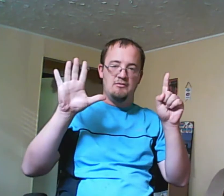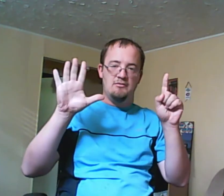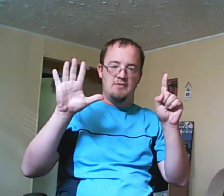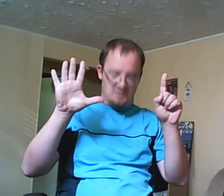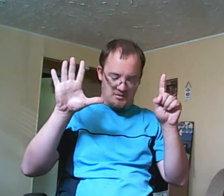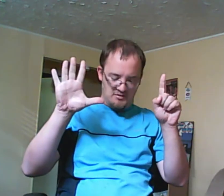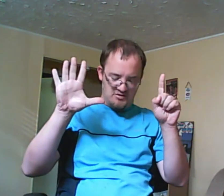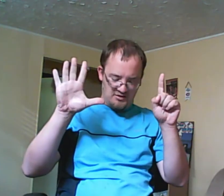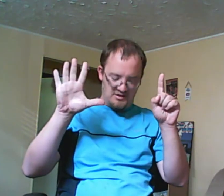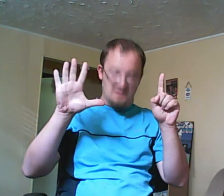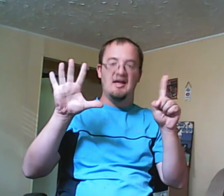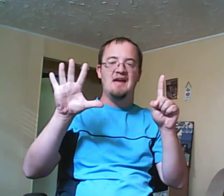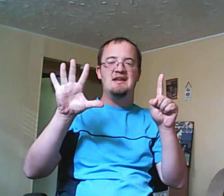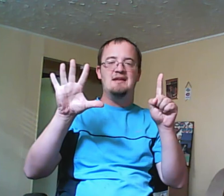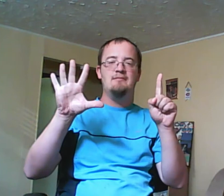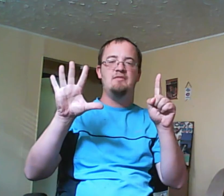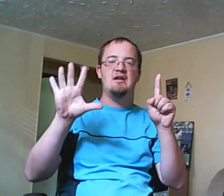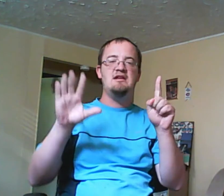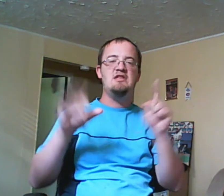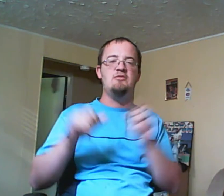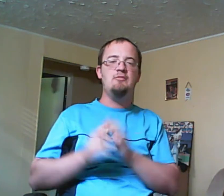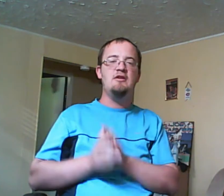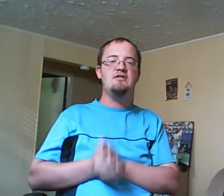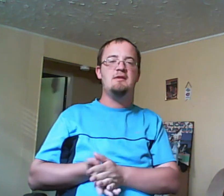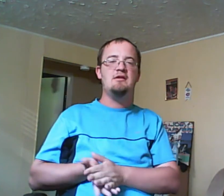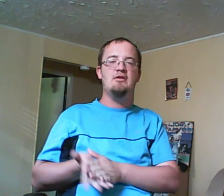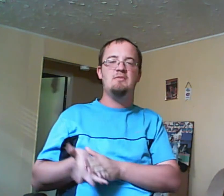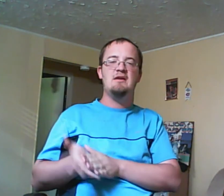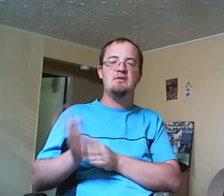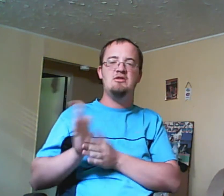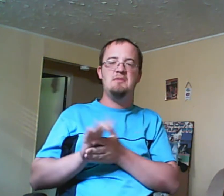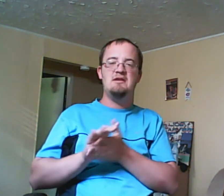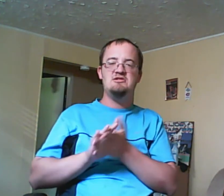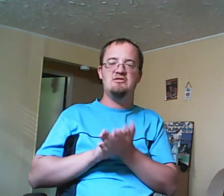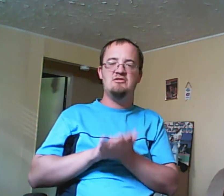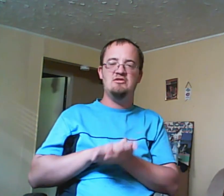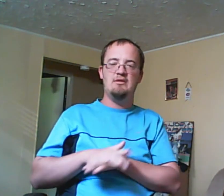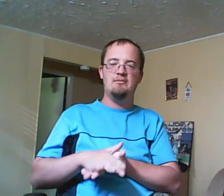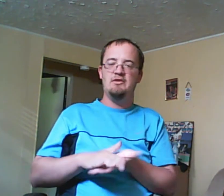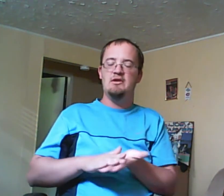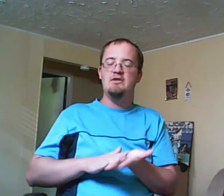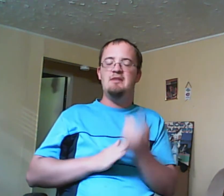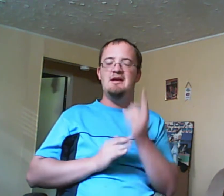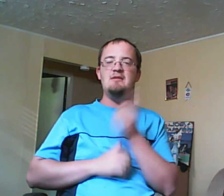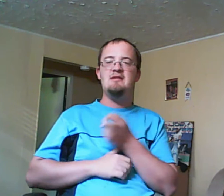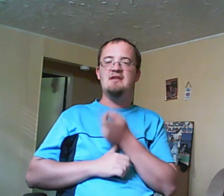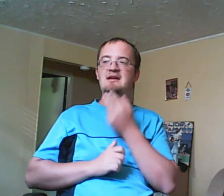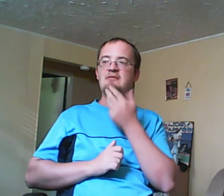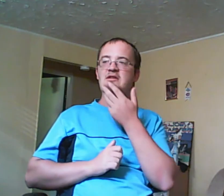Yeah, number six is Tiny. Now, I needed three boys and three girls because I wanted to be gender neutral. But anyway, Tiny was a